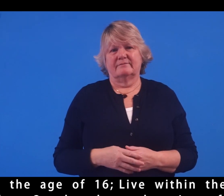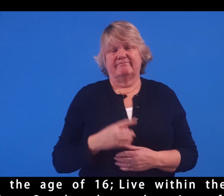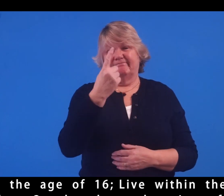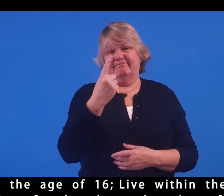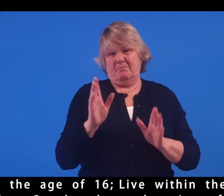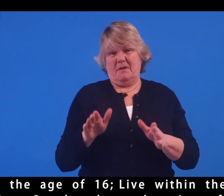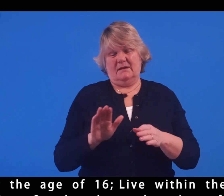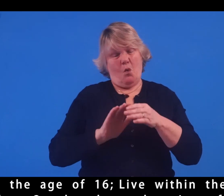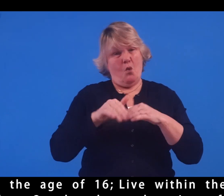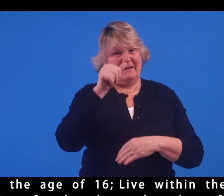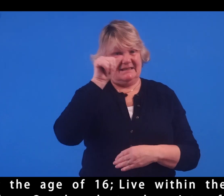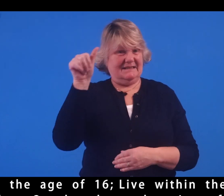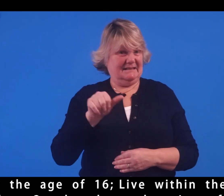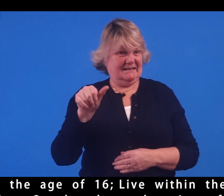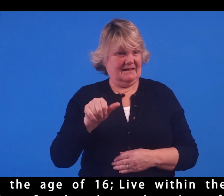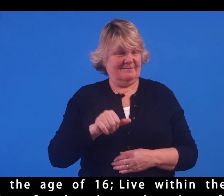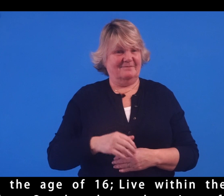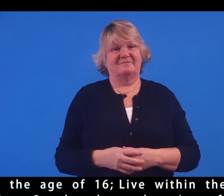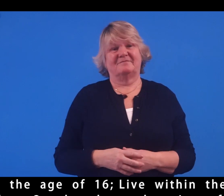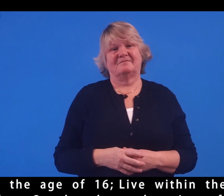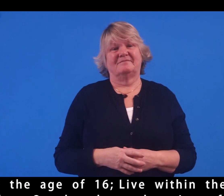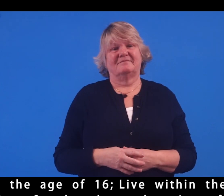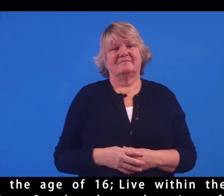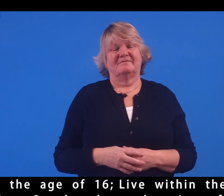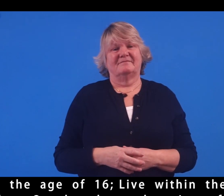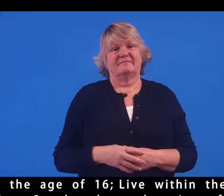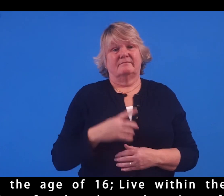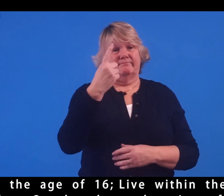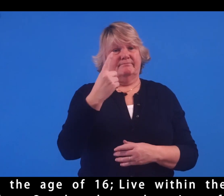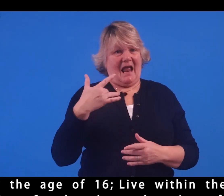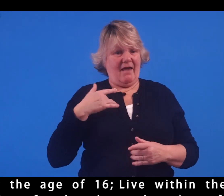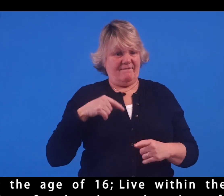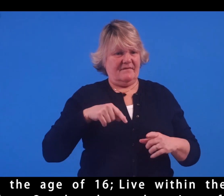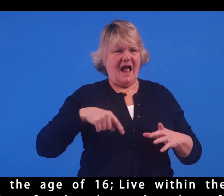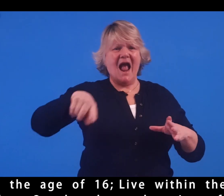over the age of 16, live within the specified boundary